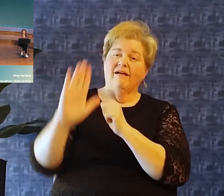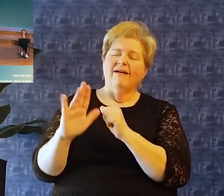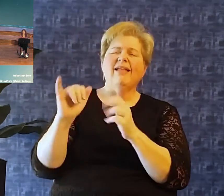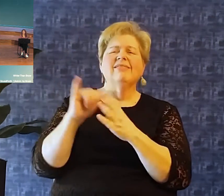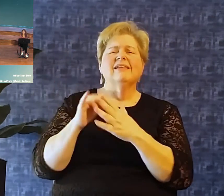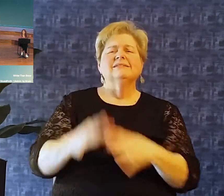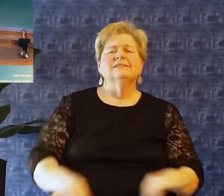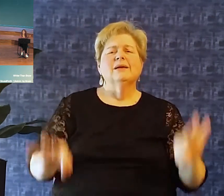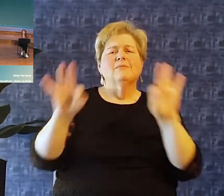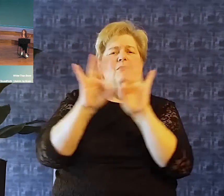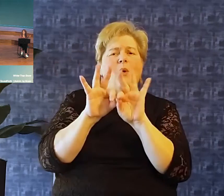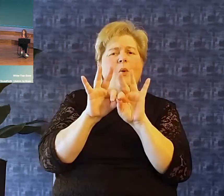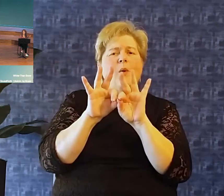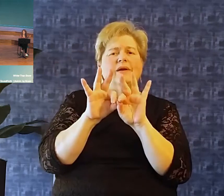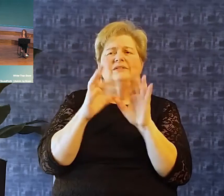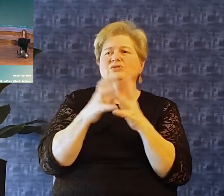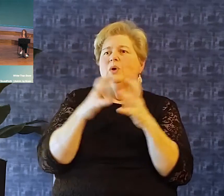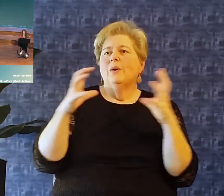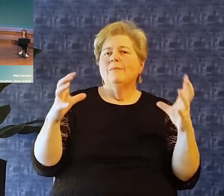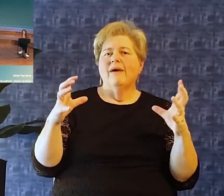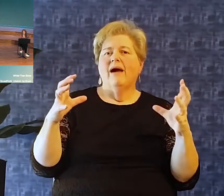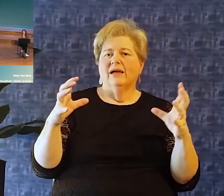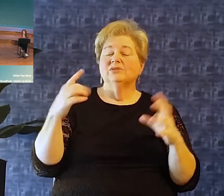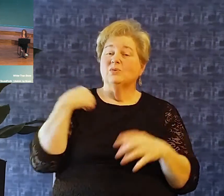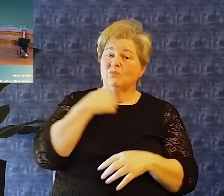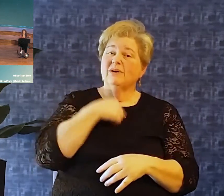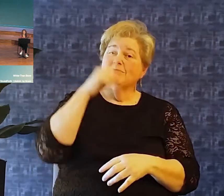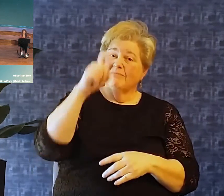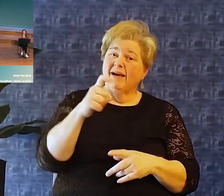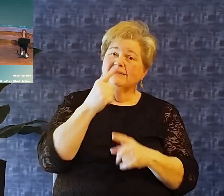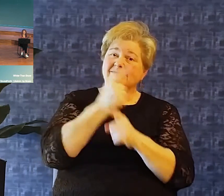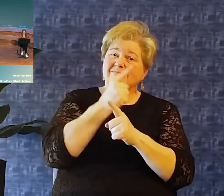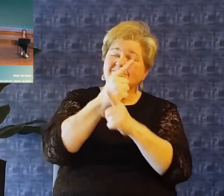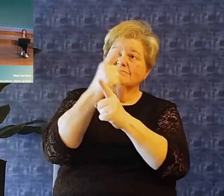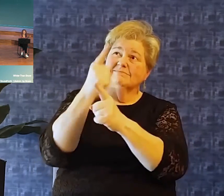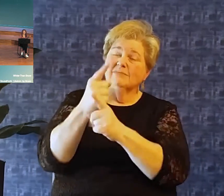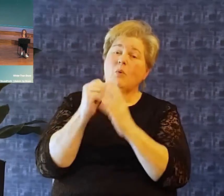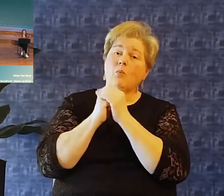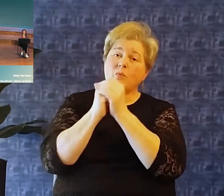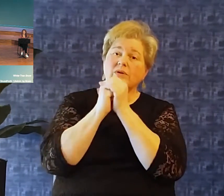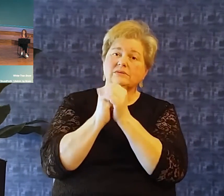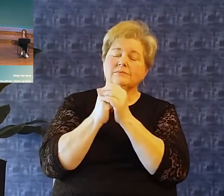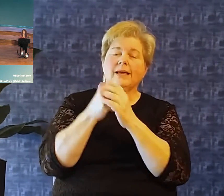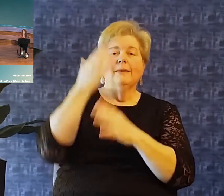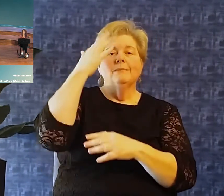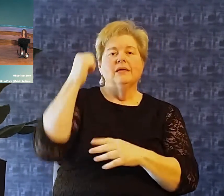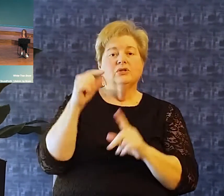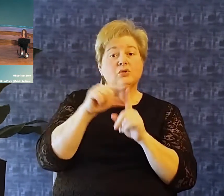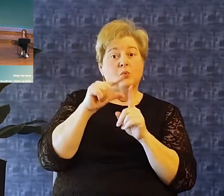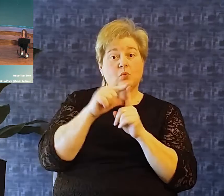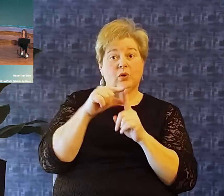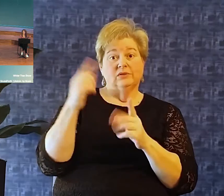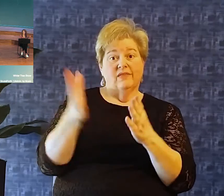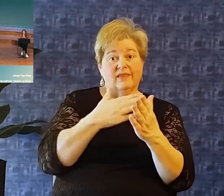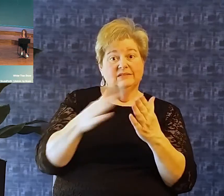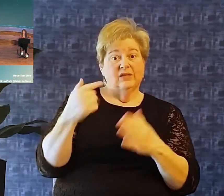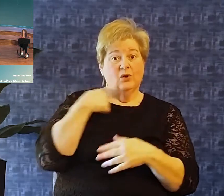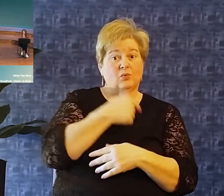important, and it's so important that that be a consistent part of our worship is because in the words of our song that we just sang, our hearts